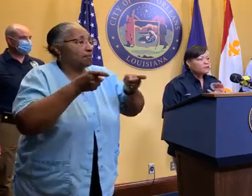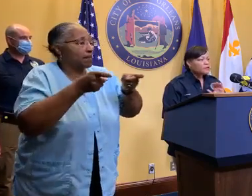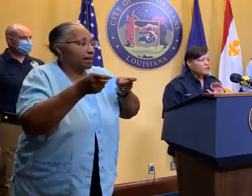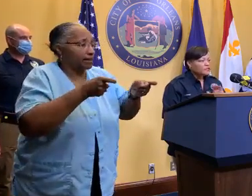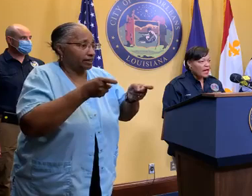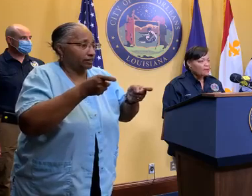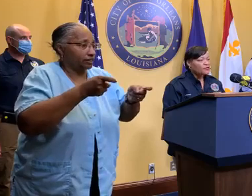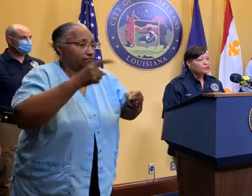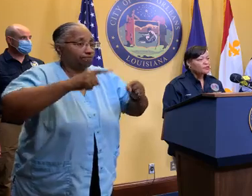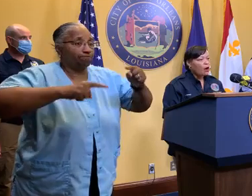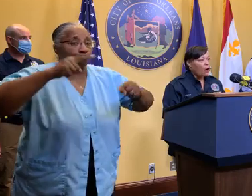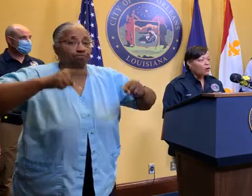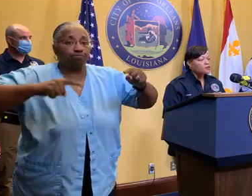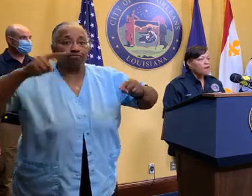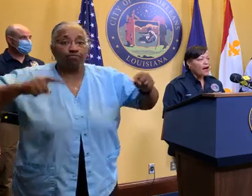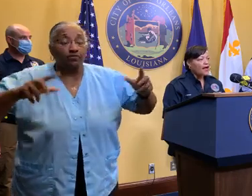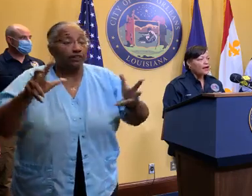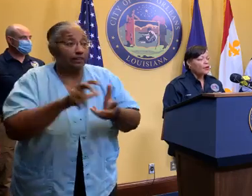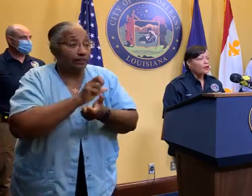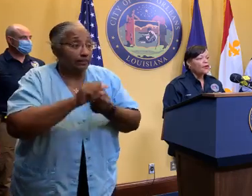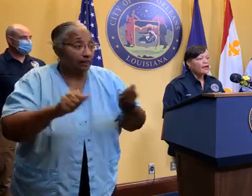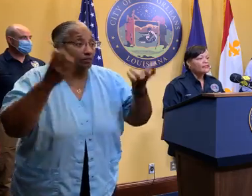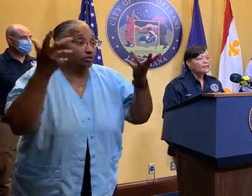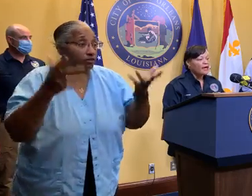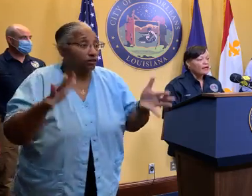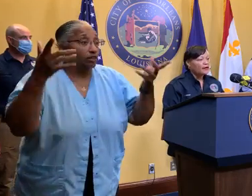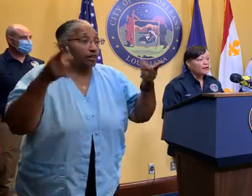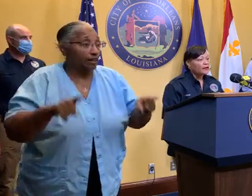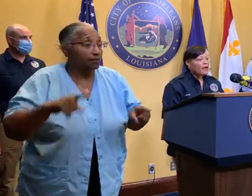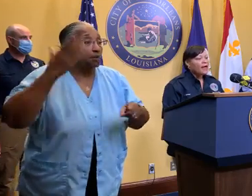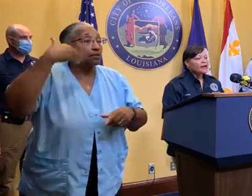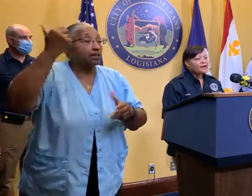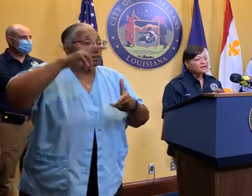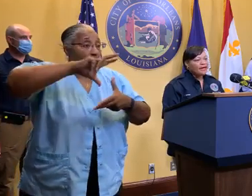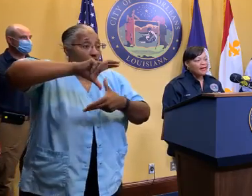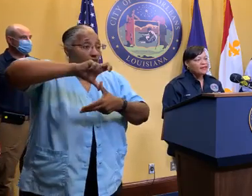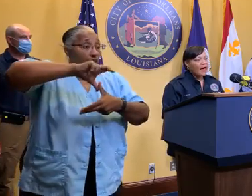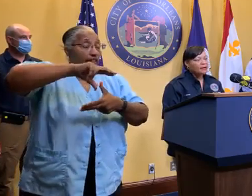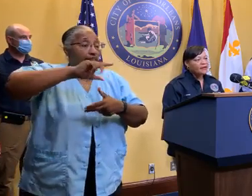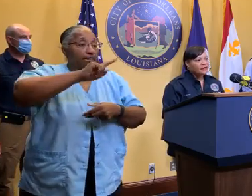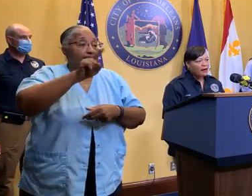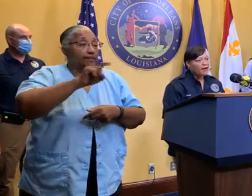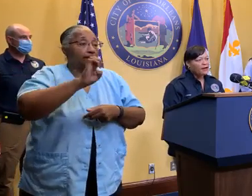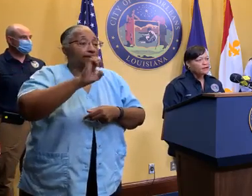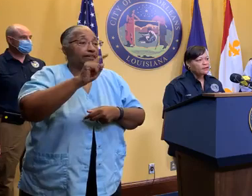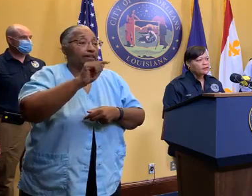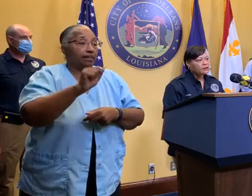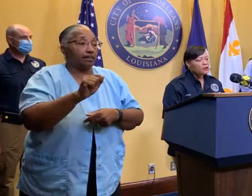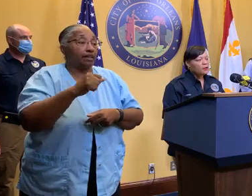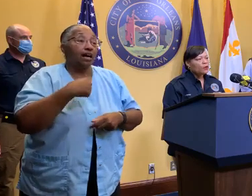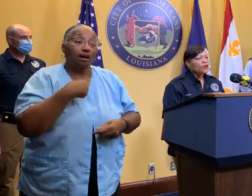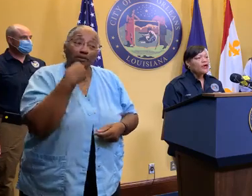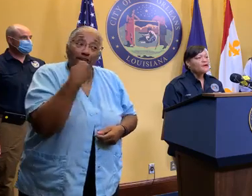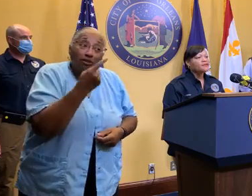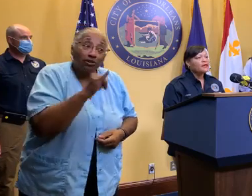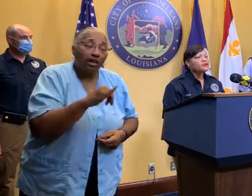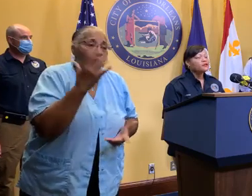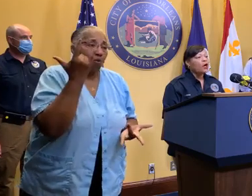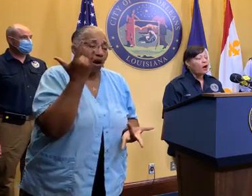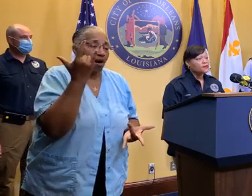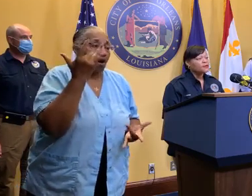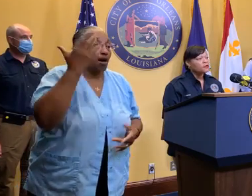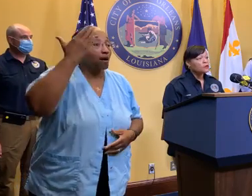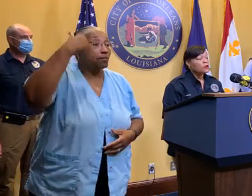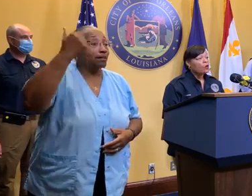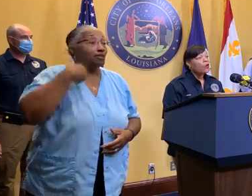the damages caused by Hurricane Zeta. And I say that because we have since